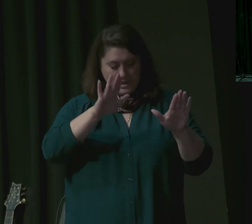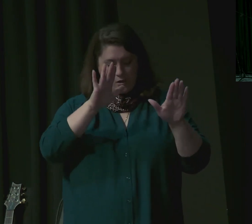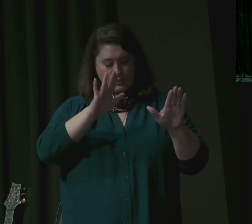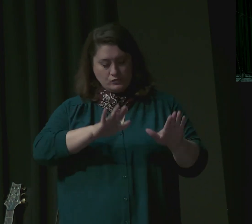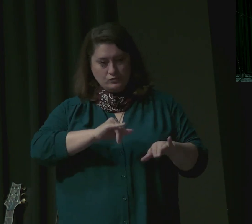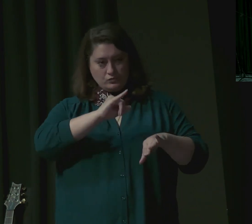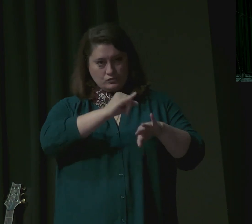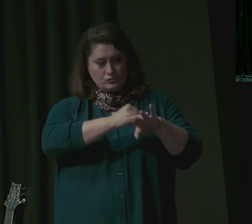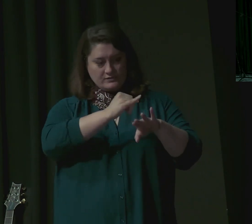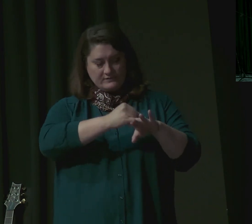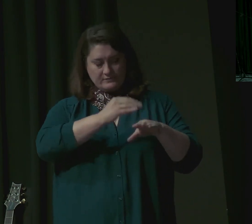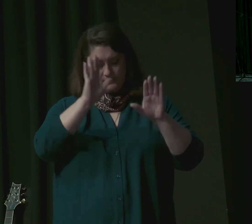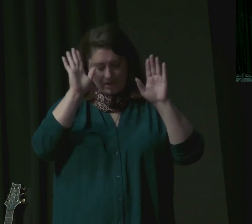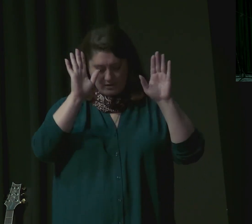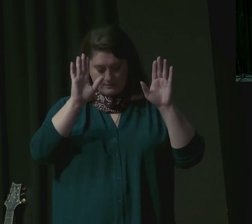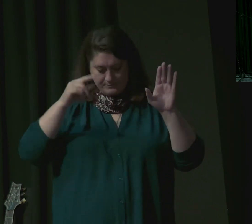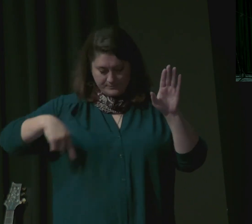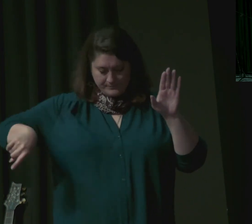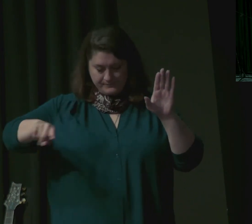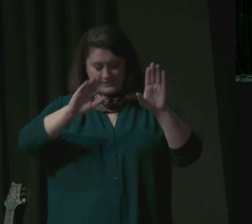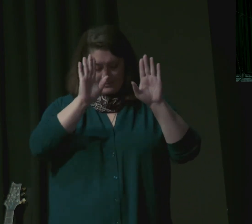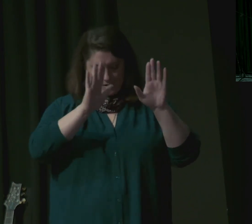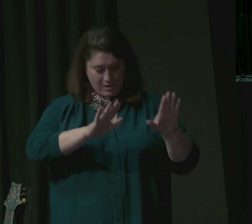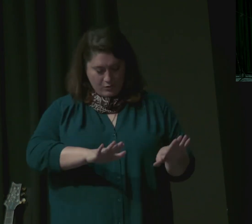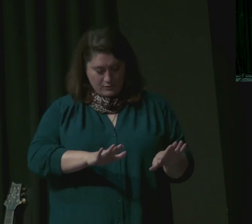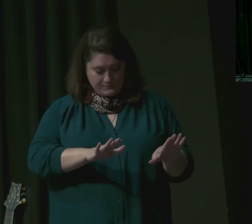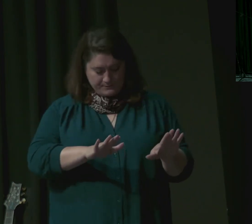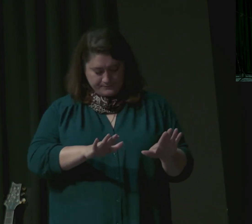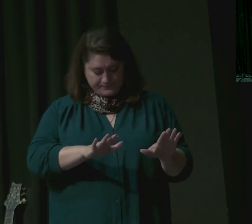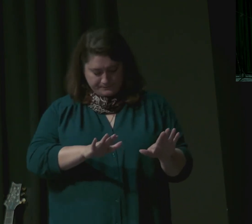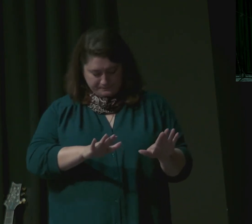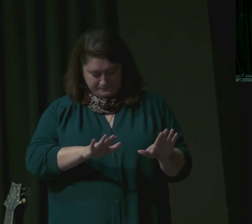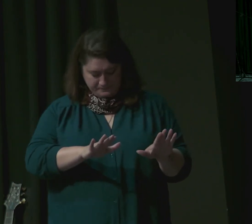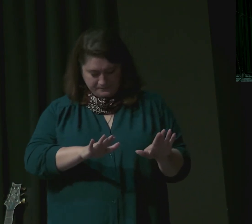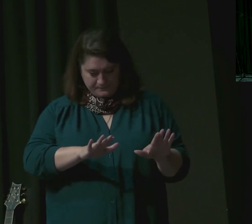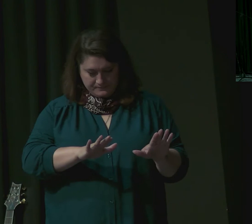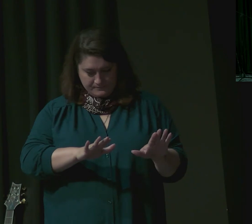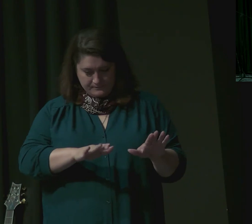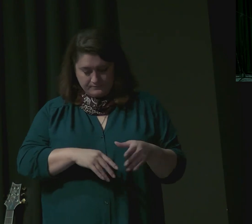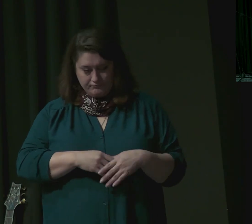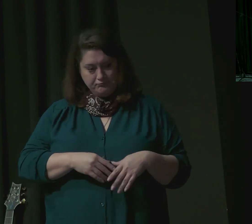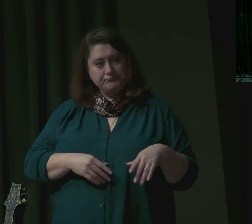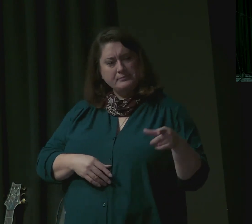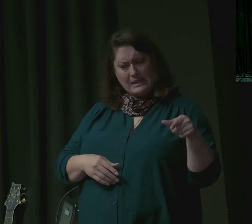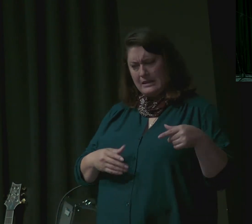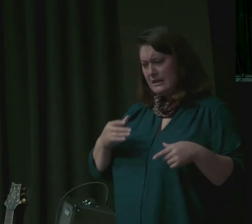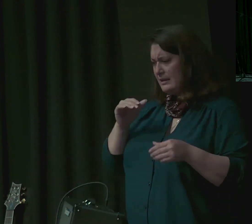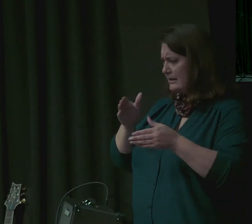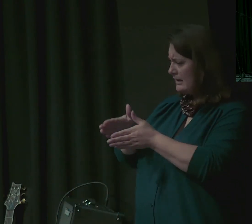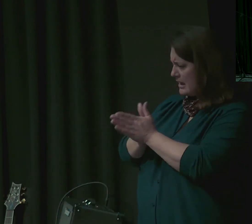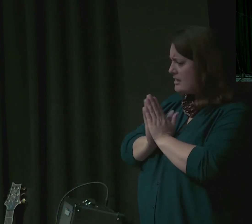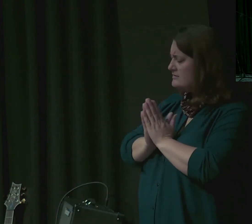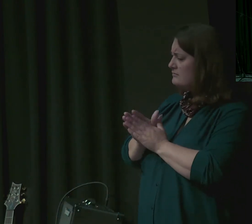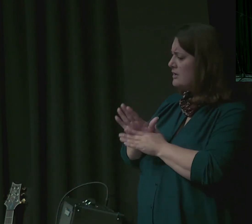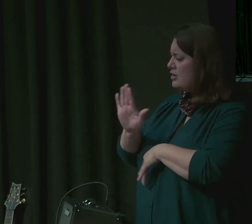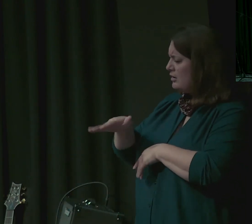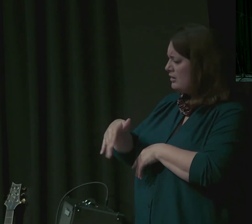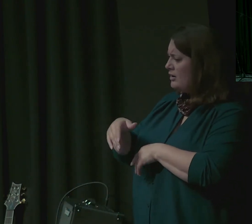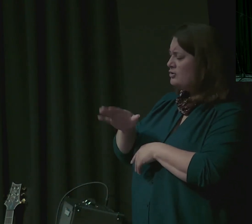Verse 27, he inquired about their welfare and said, is your father well? The old man of whom you spoke, is he